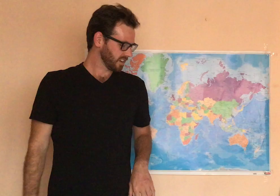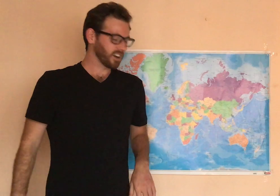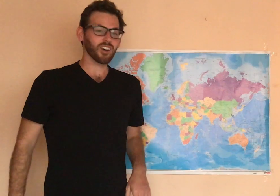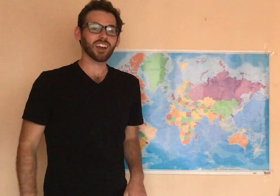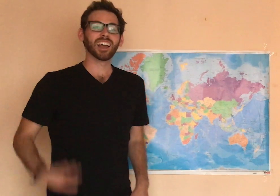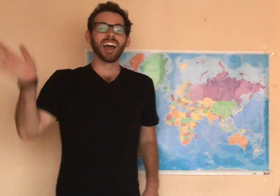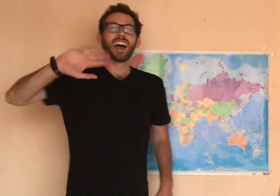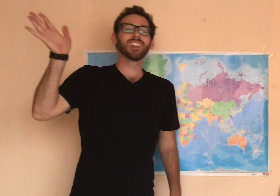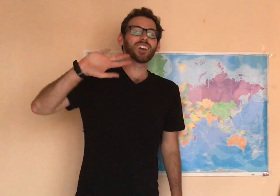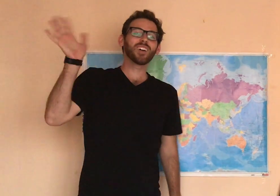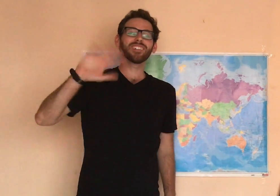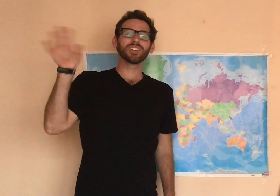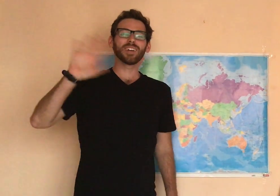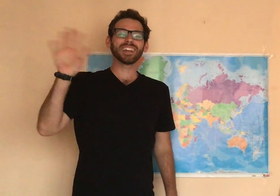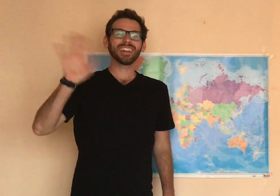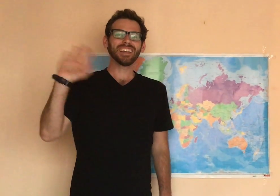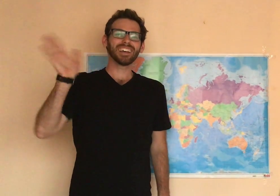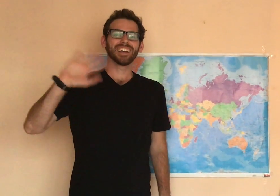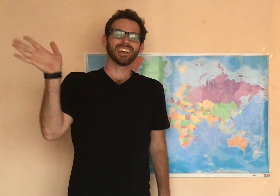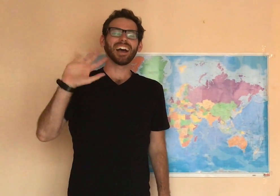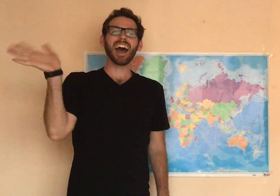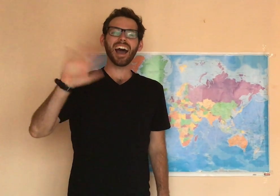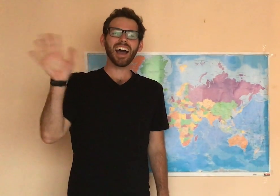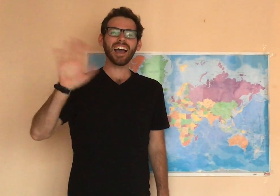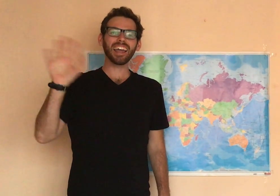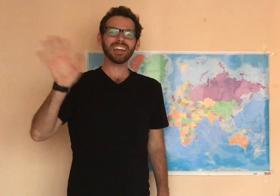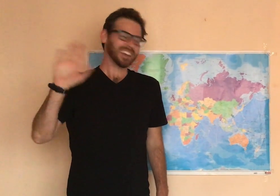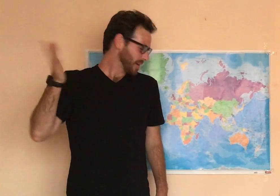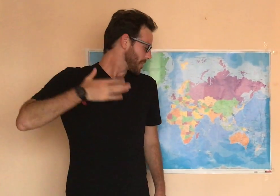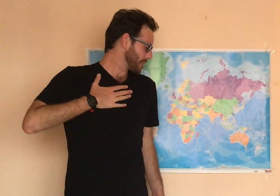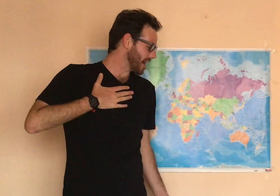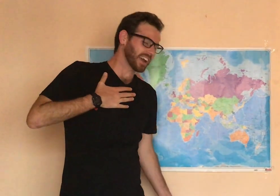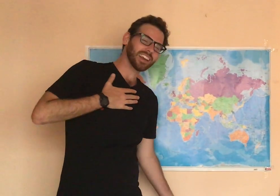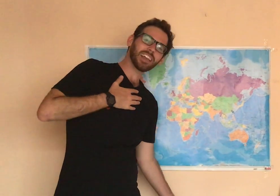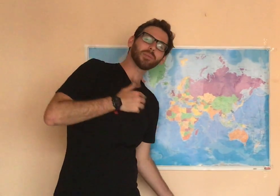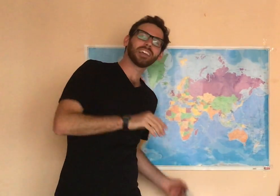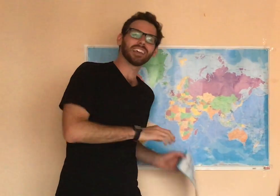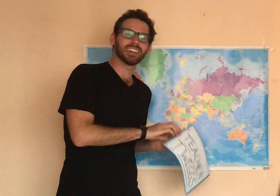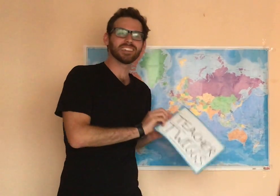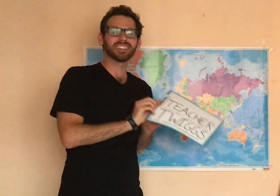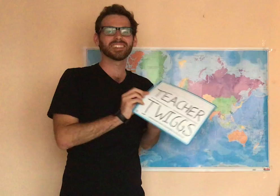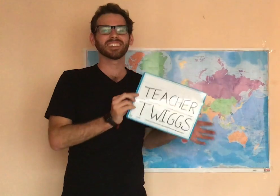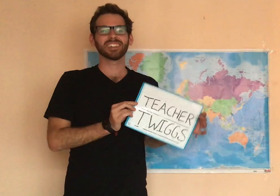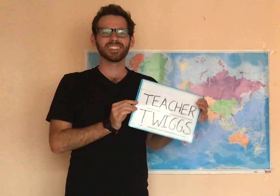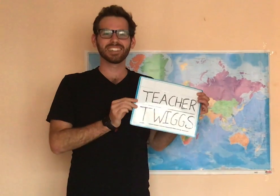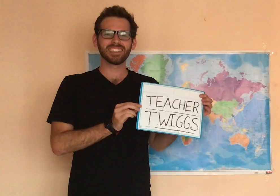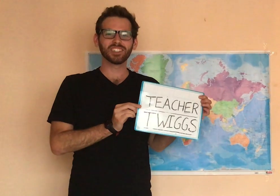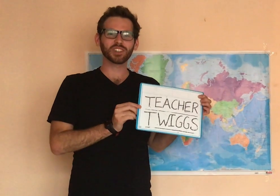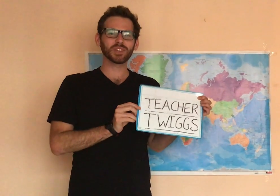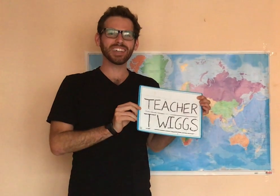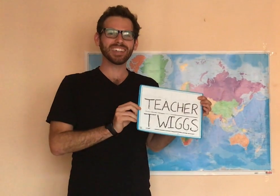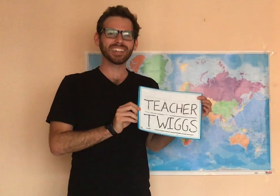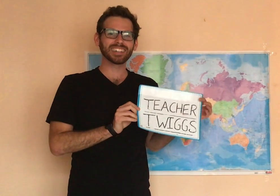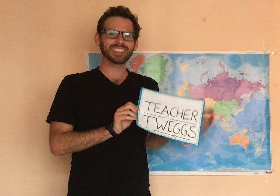All right. Hello everybody! Hi! My name is Teacher Twigs.